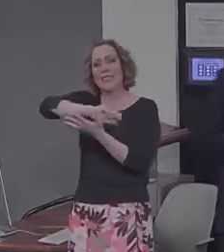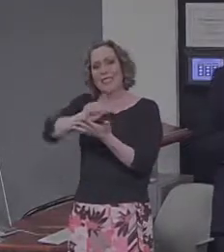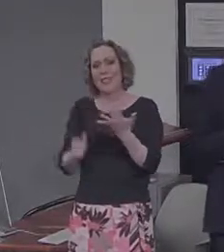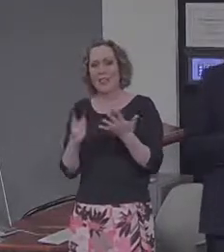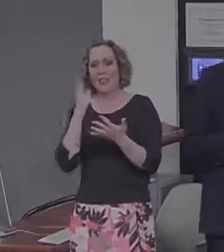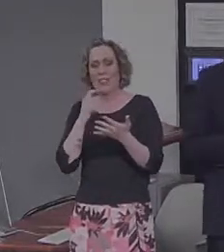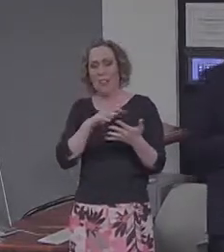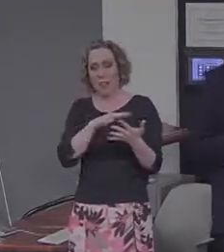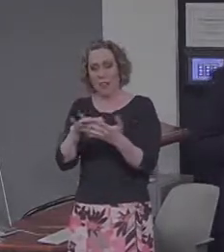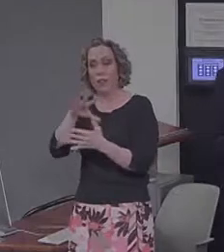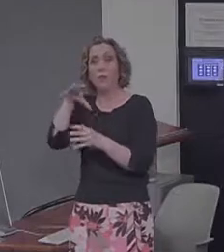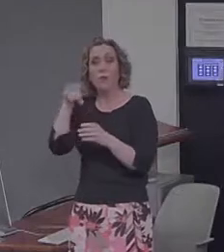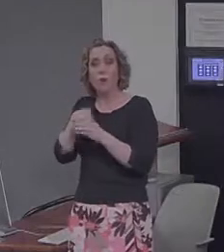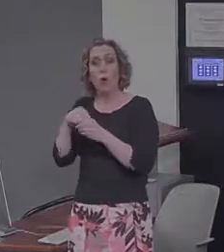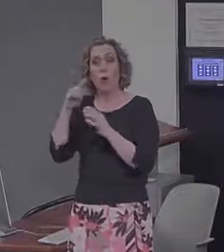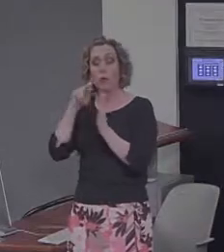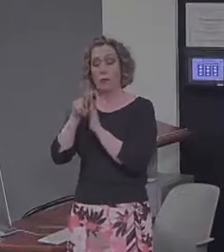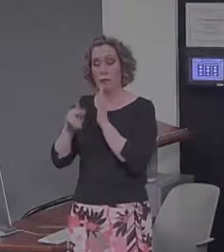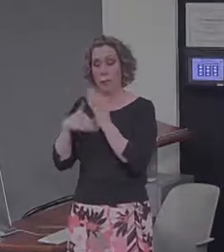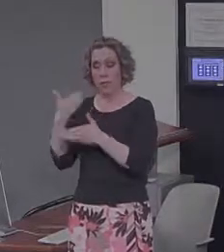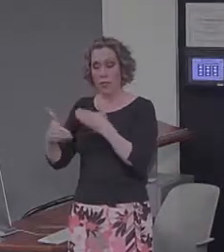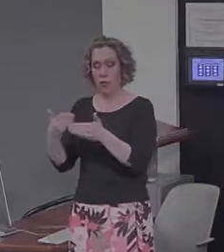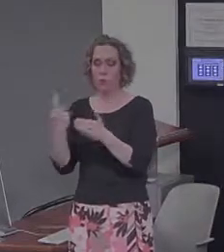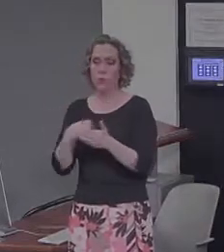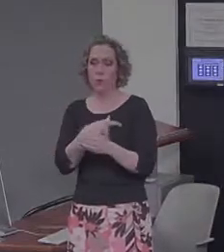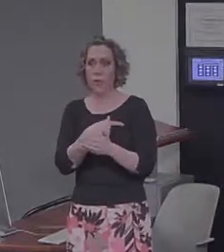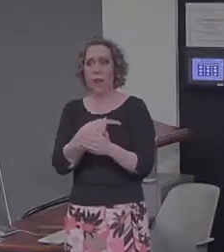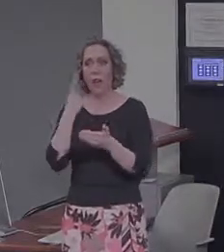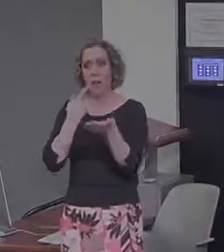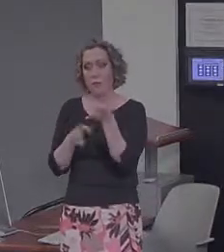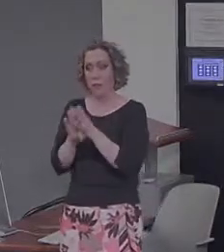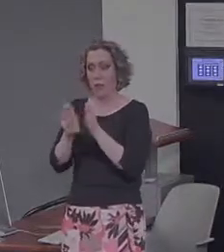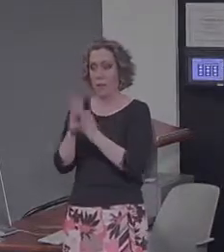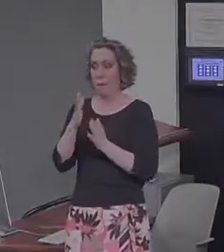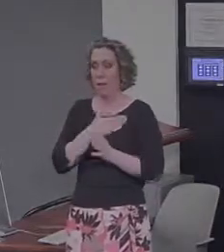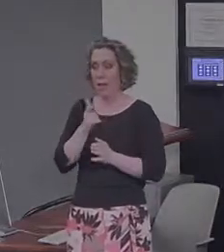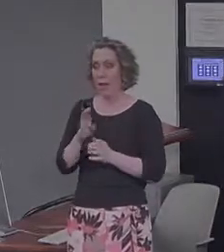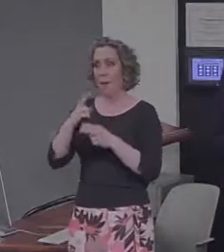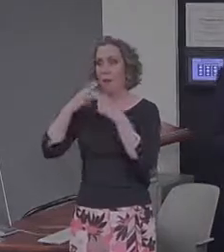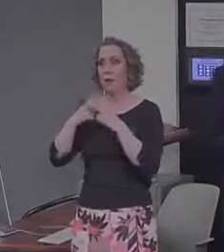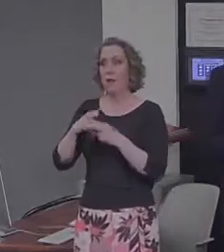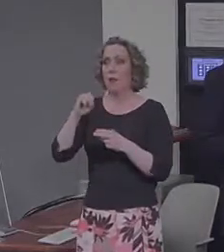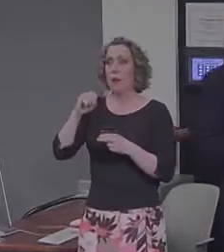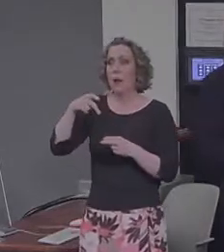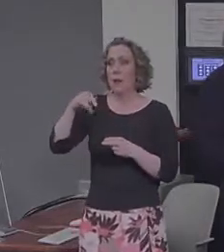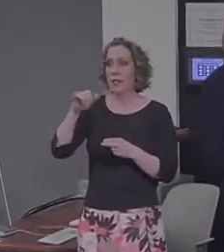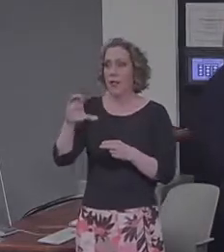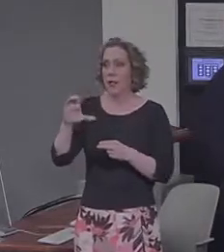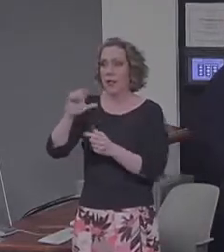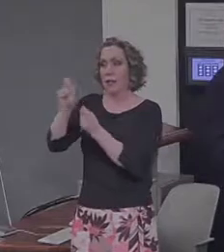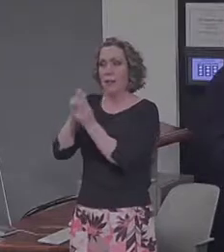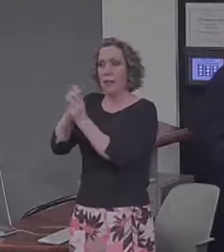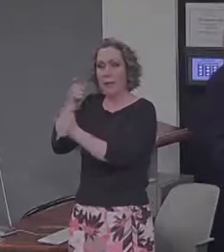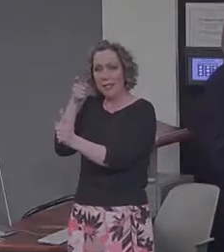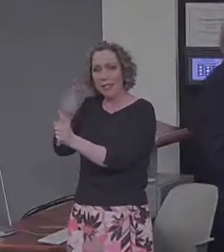involving a procedure that we've developed in our lab that we call an episodic specificity induction. Both involve